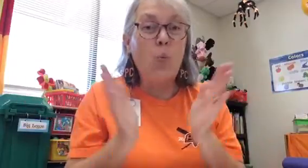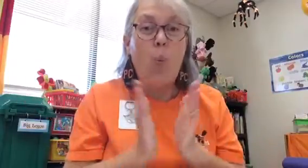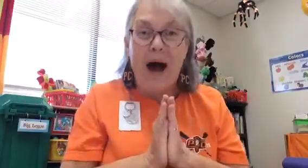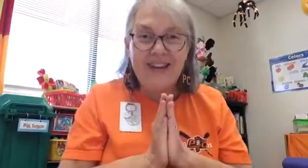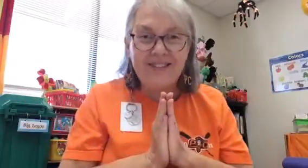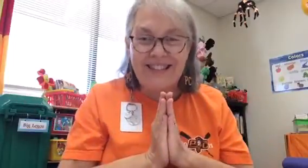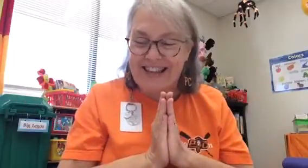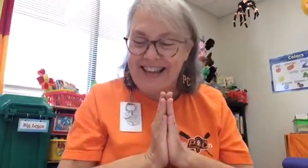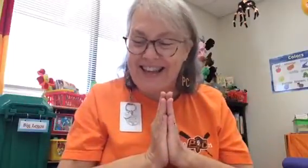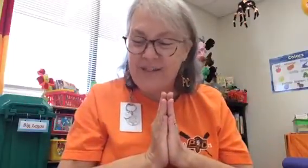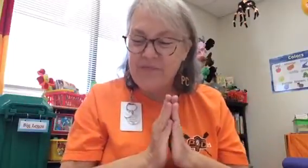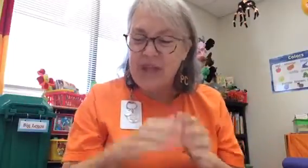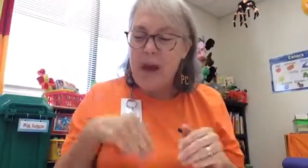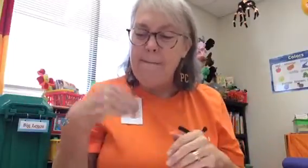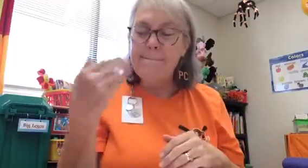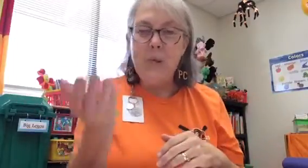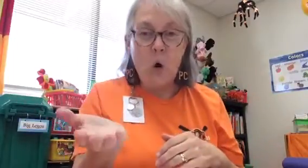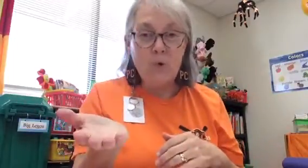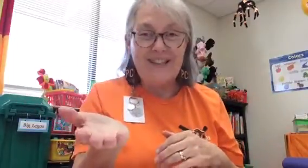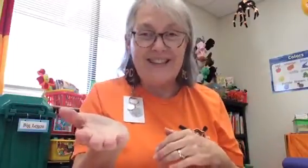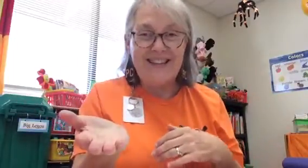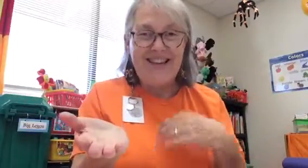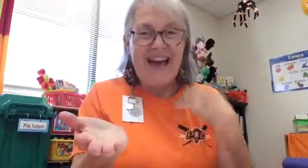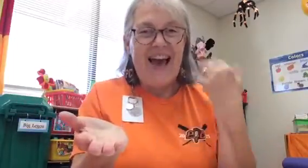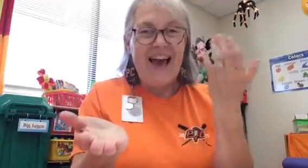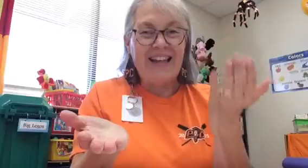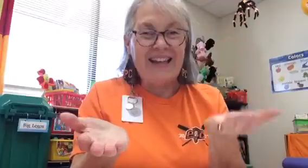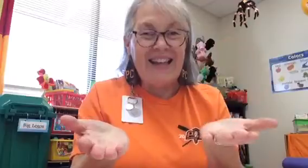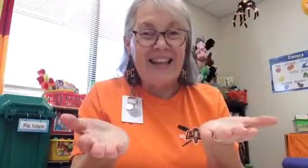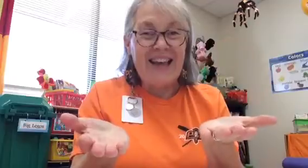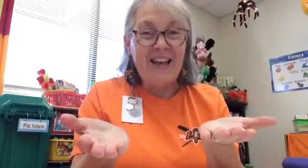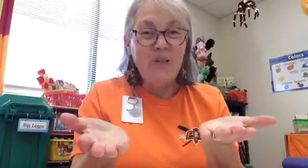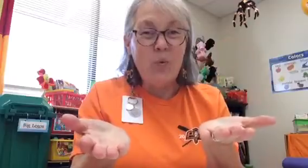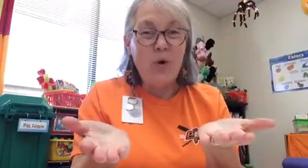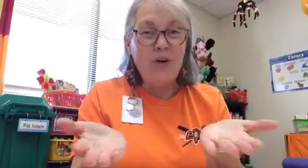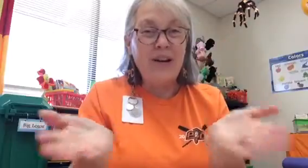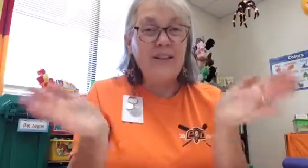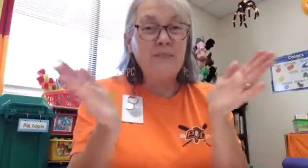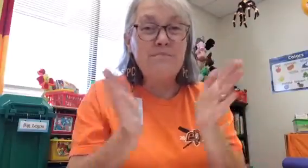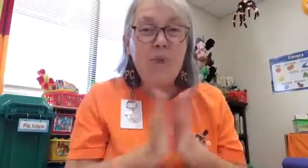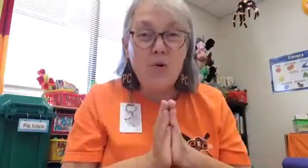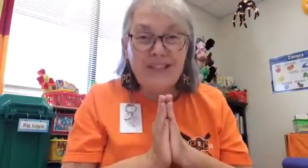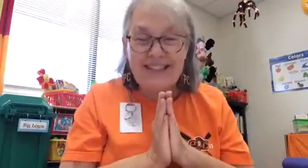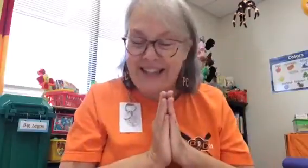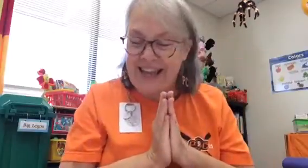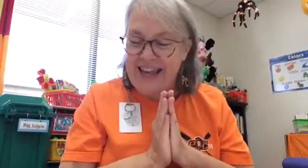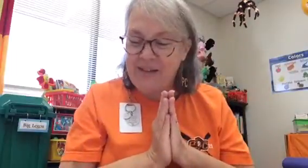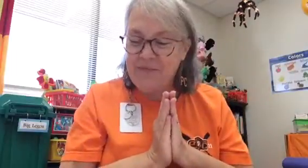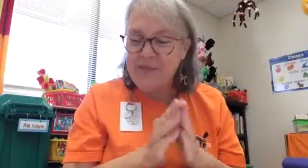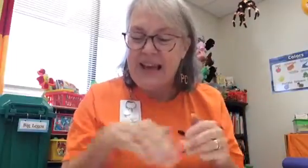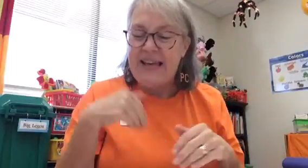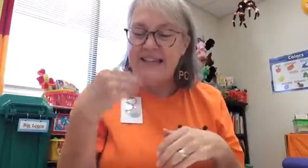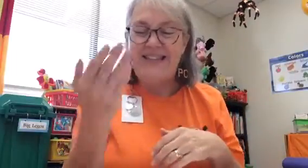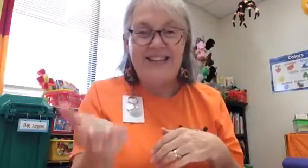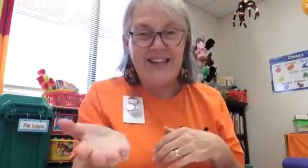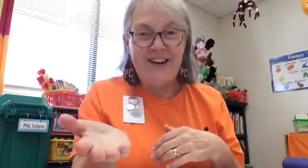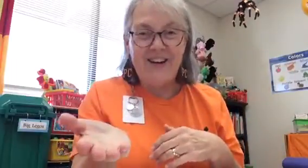wildly. Most, add-ly, and the word is mostly. Dear,